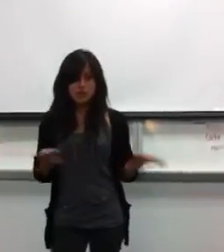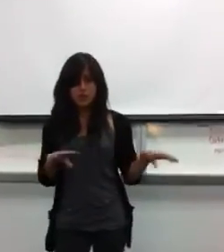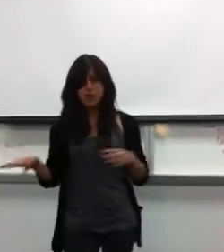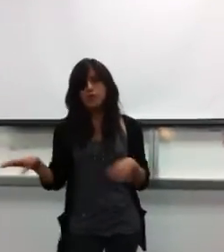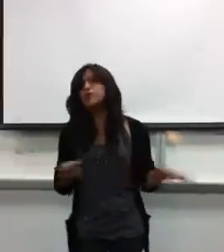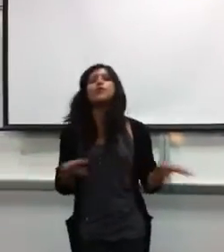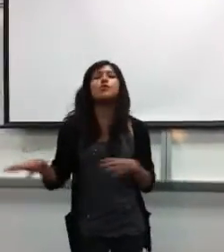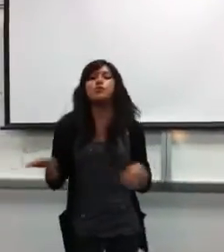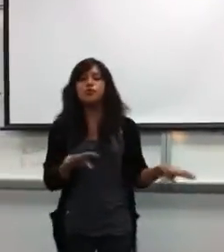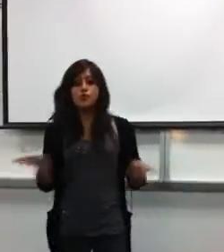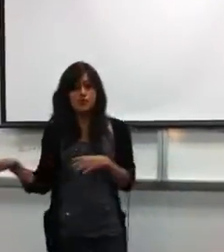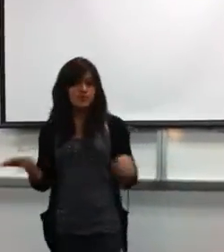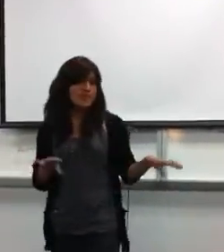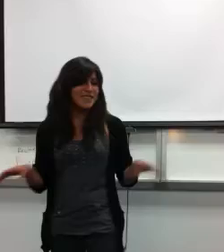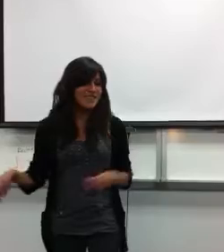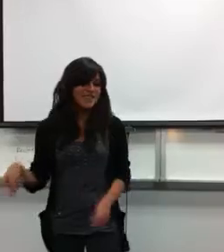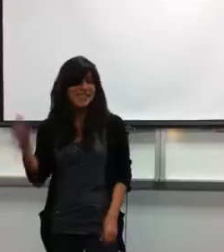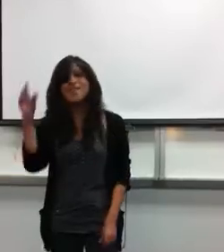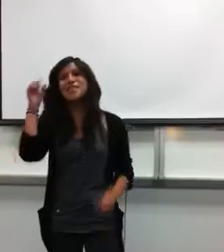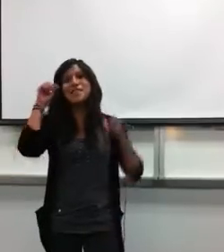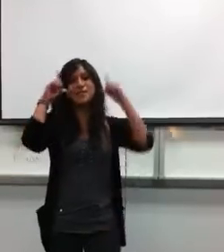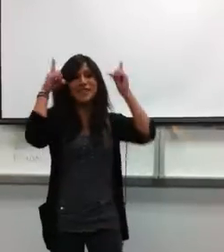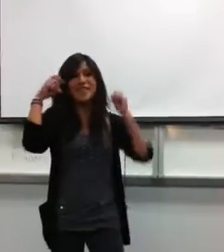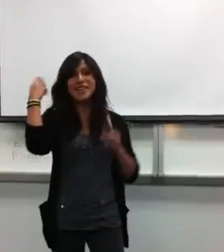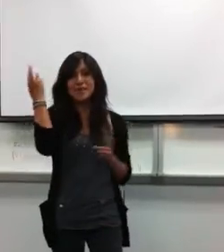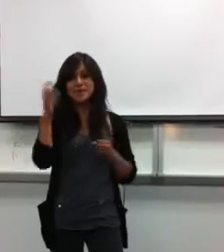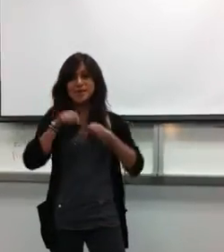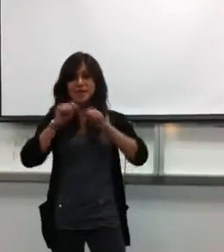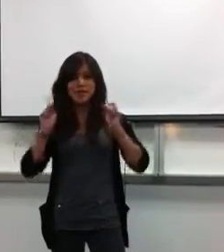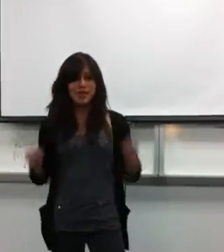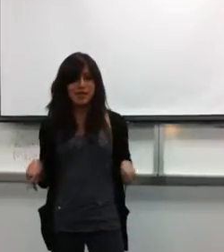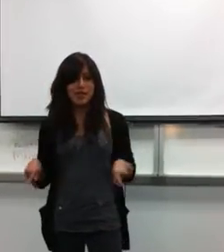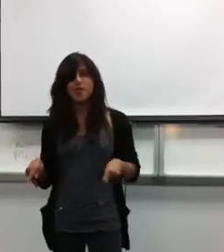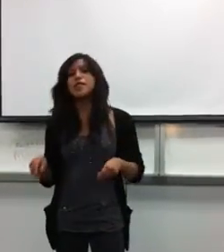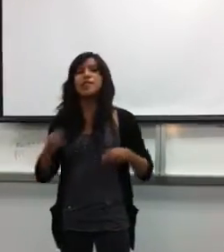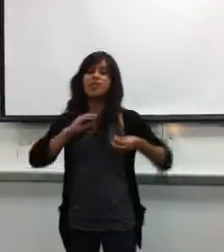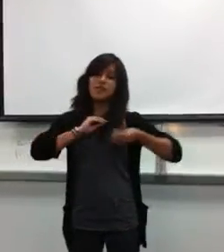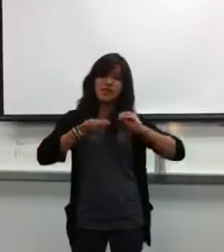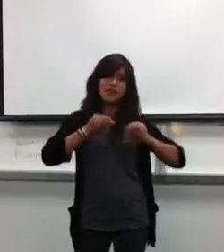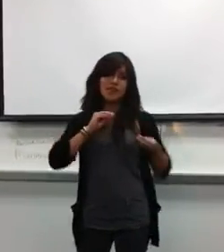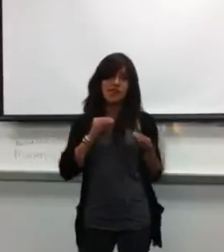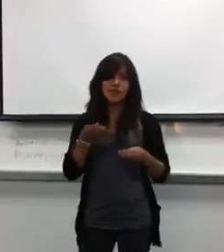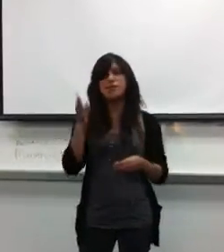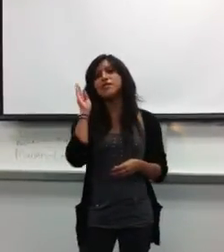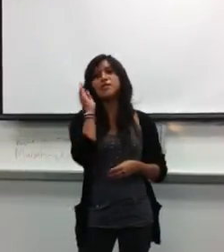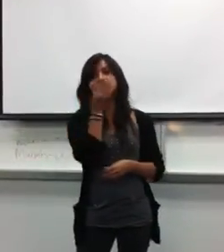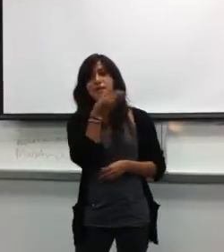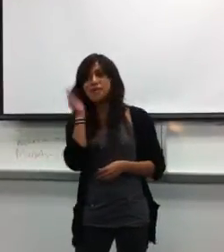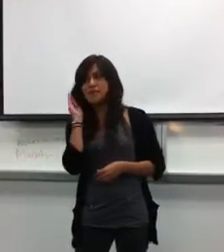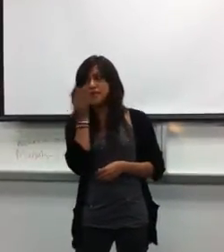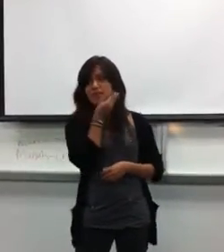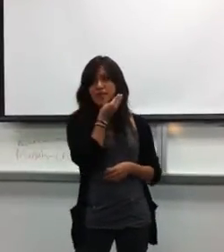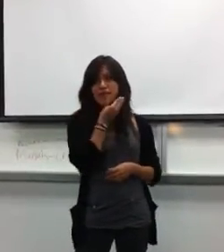do, yeah. Wake up, it's gonna break up, fix my heart, put on my finger,